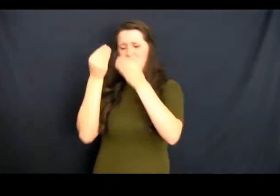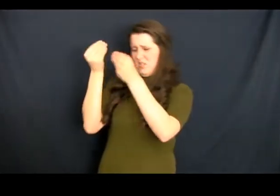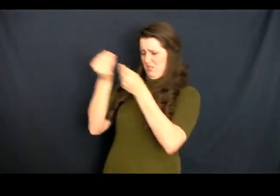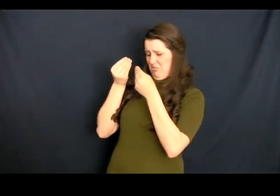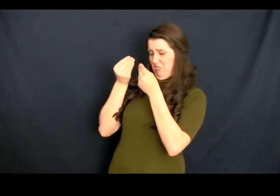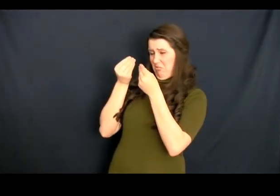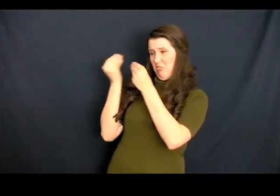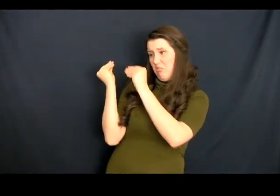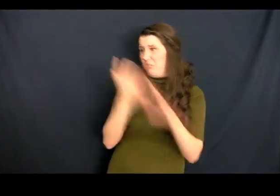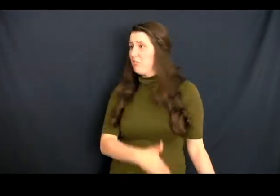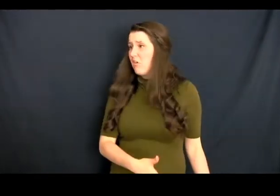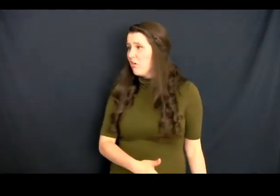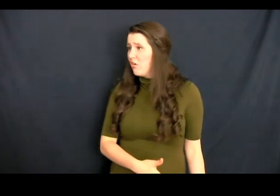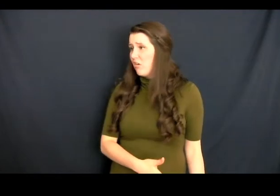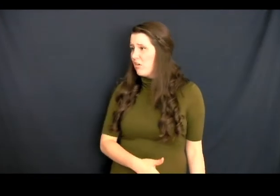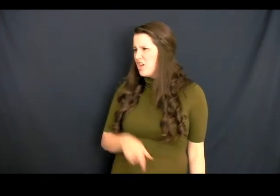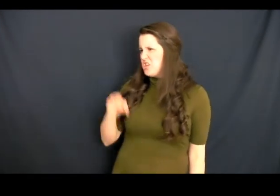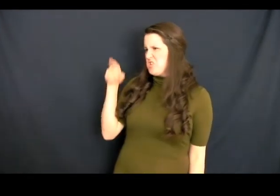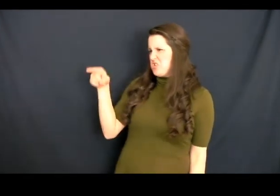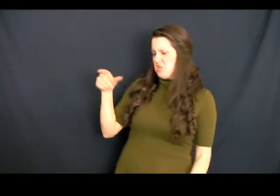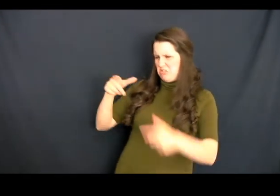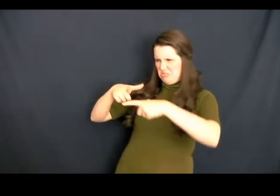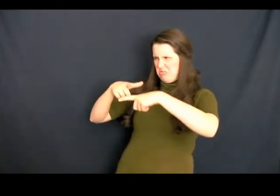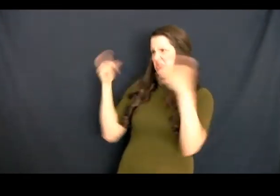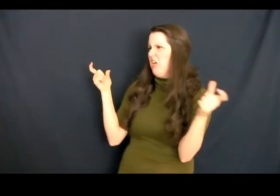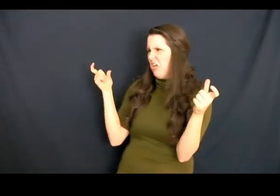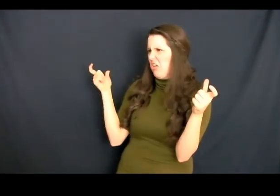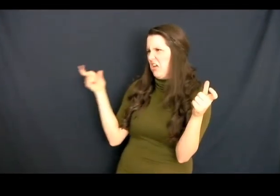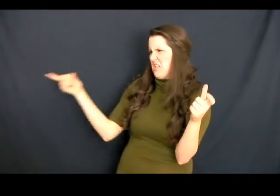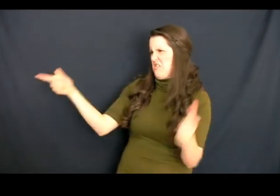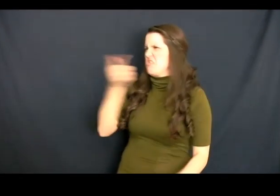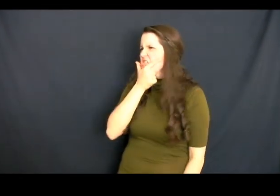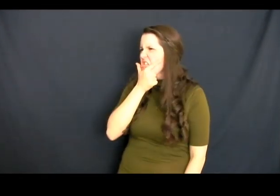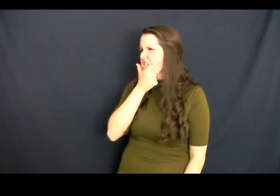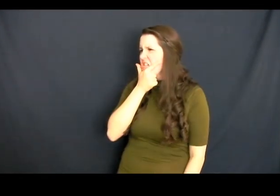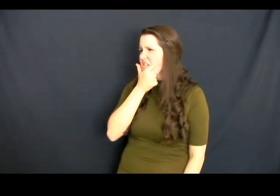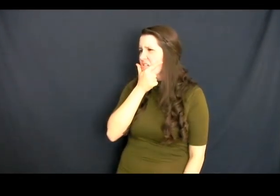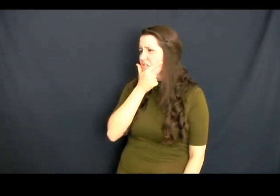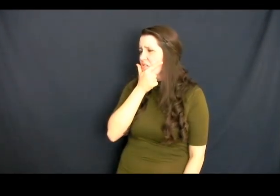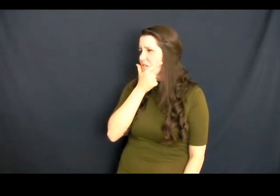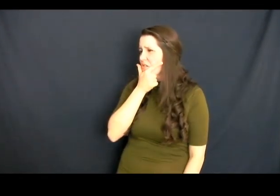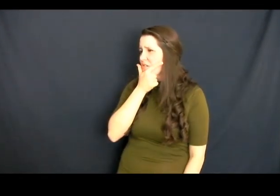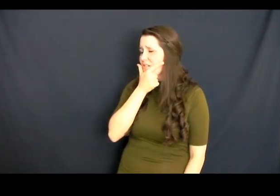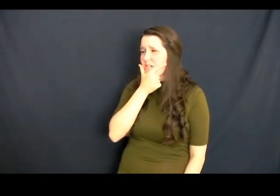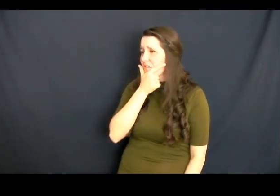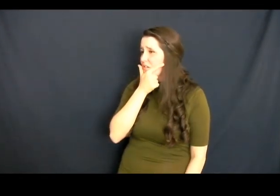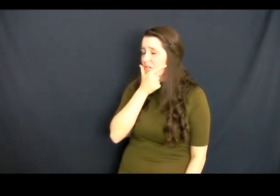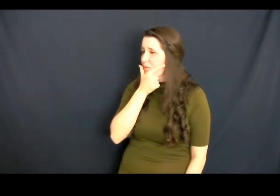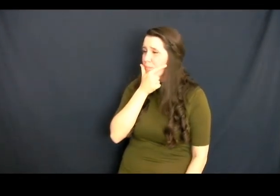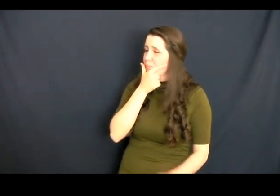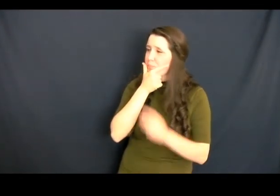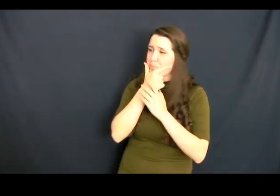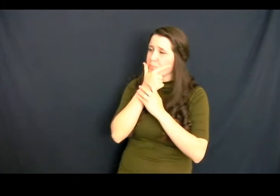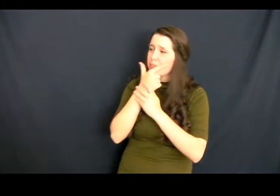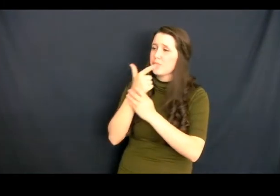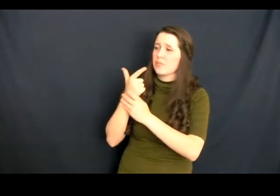me of why I shouldn't say whatever it is that I'm going to say about plus-size lesbians. So listen to me,